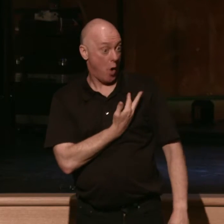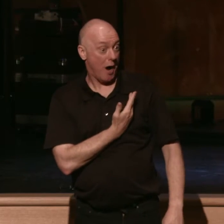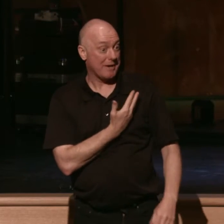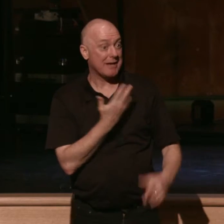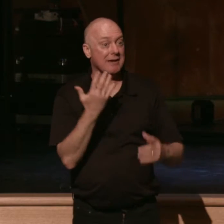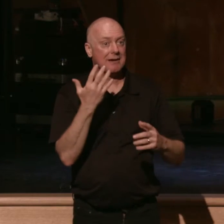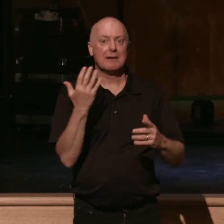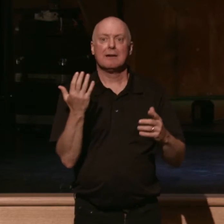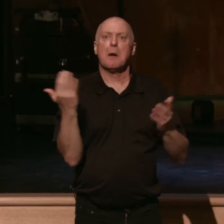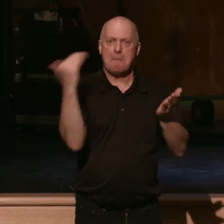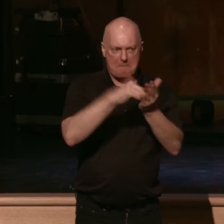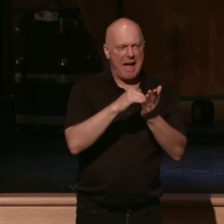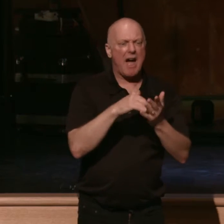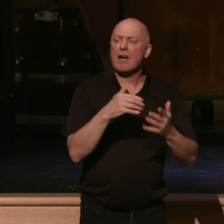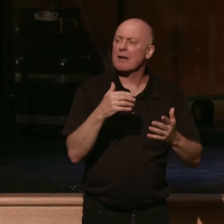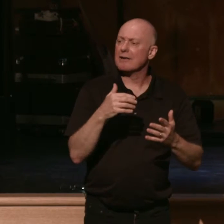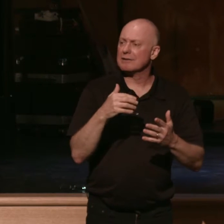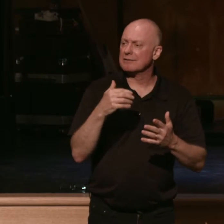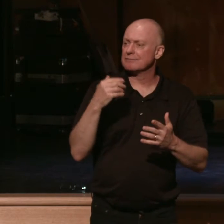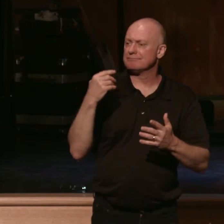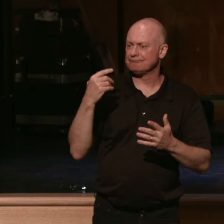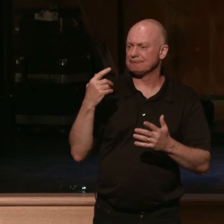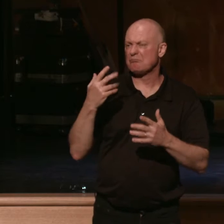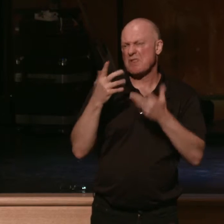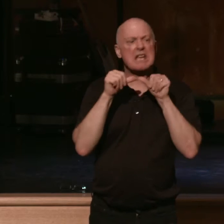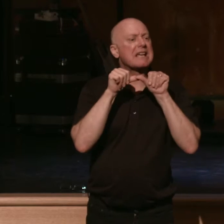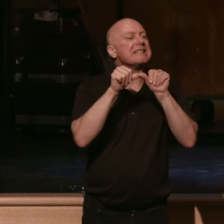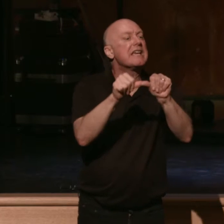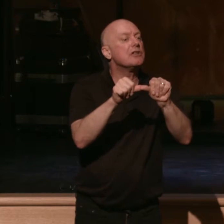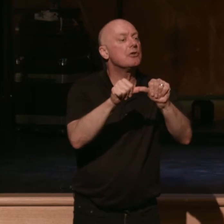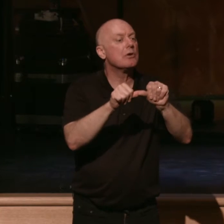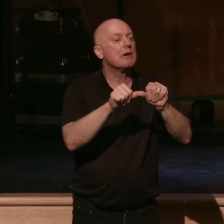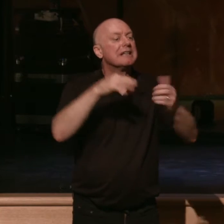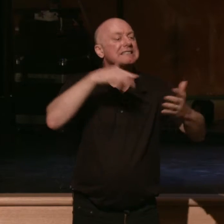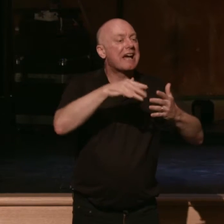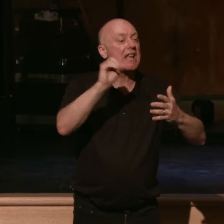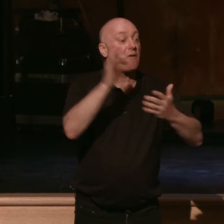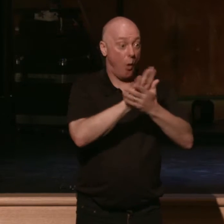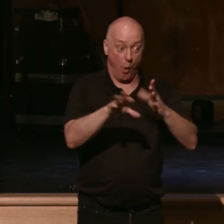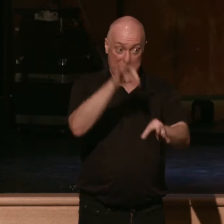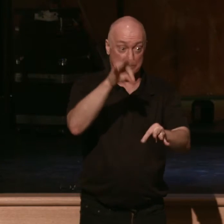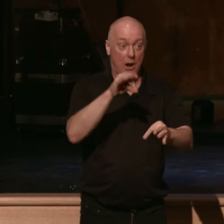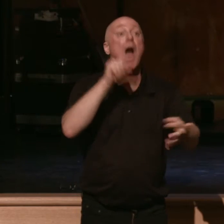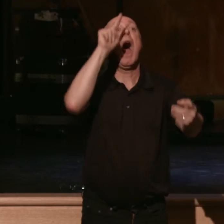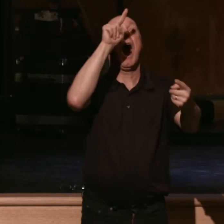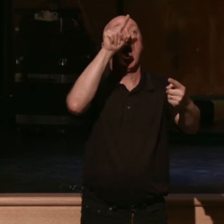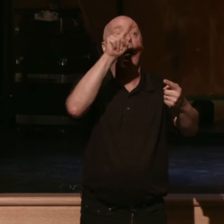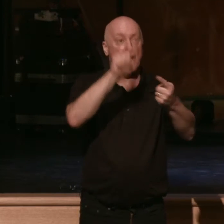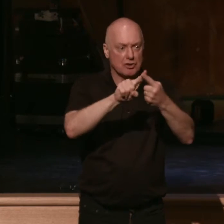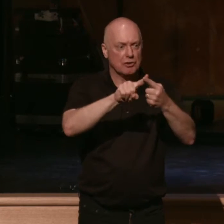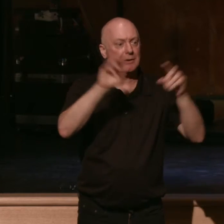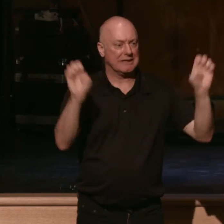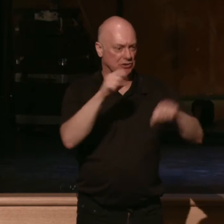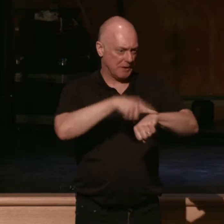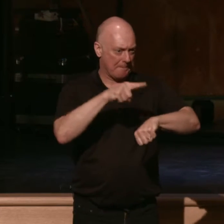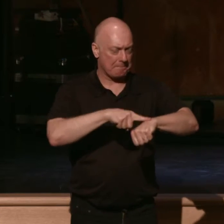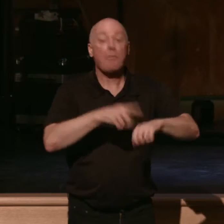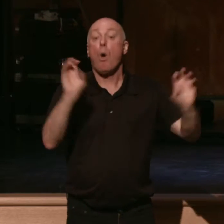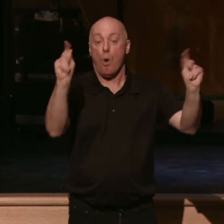and will carry us with the continuing on the study of the Holy Spirit right up and through till Easter. But tonight, the